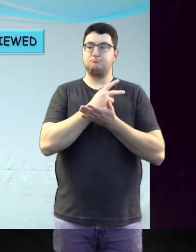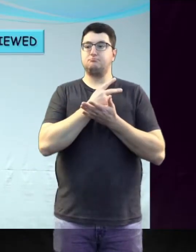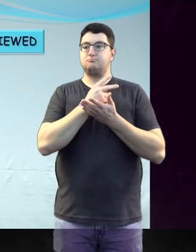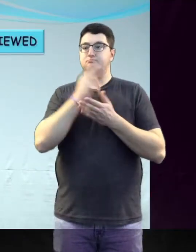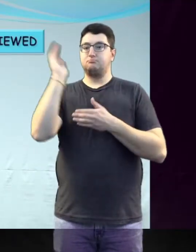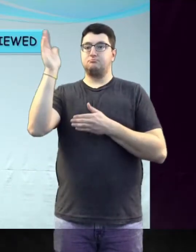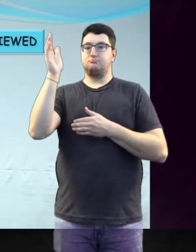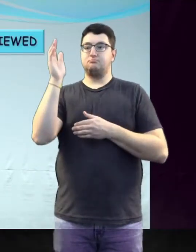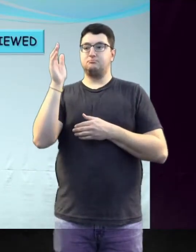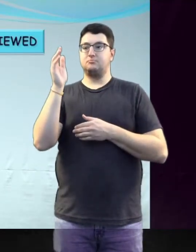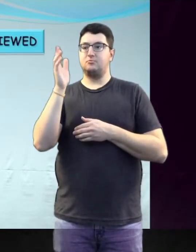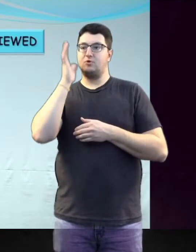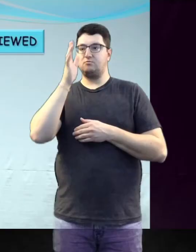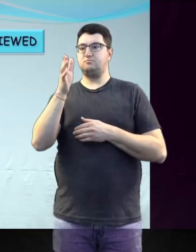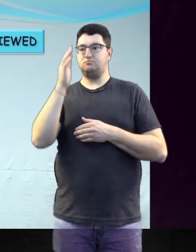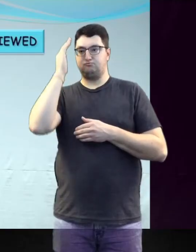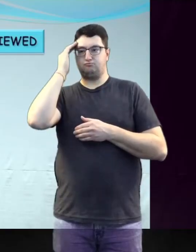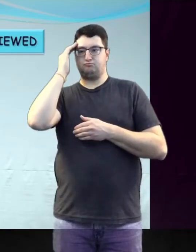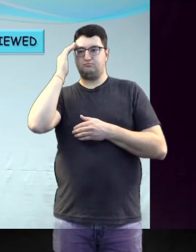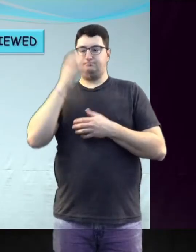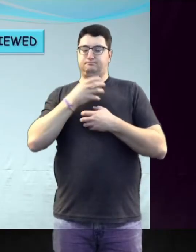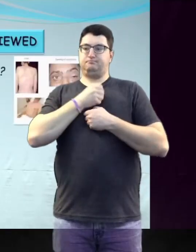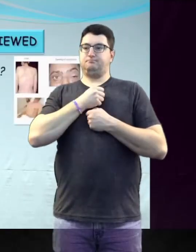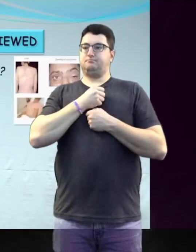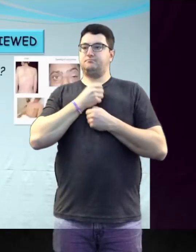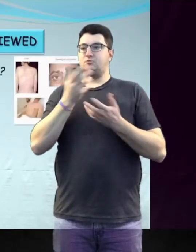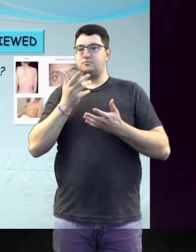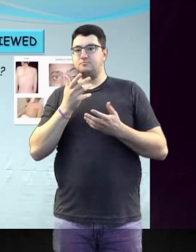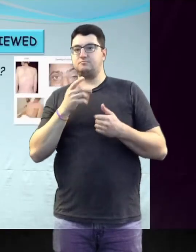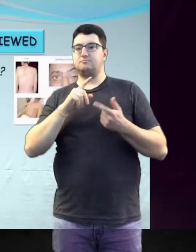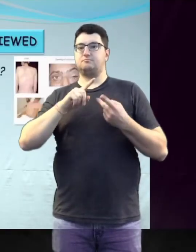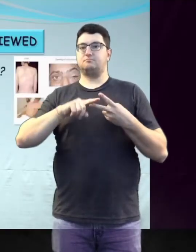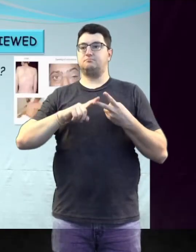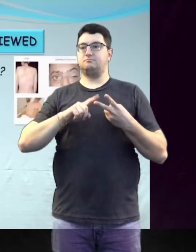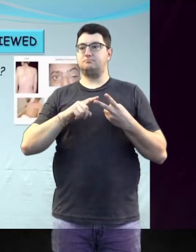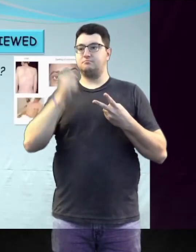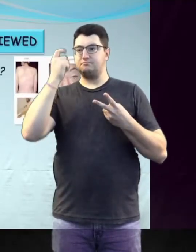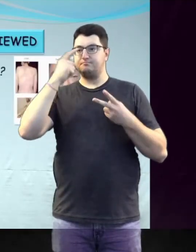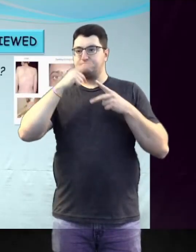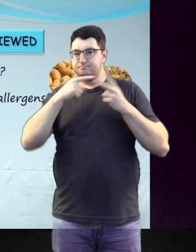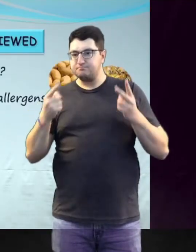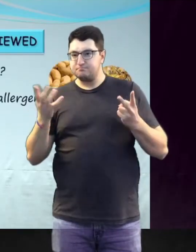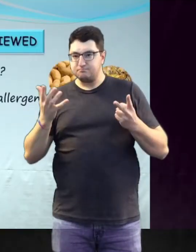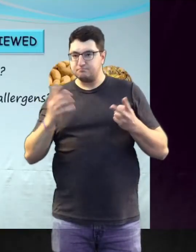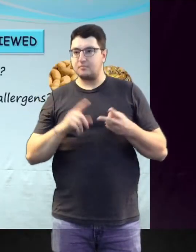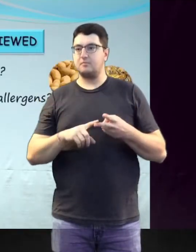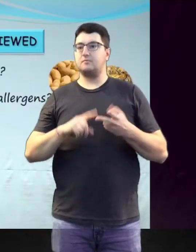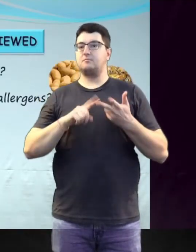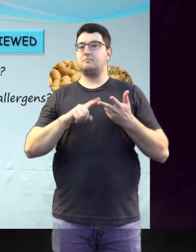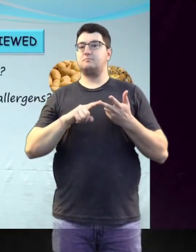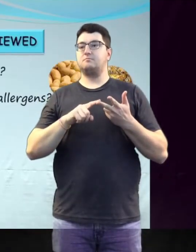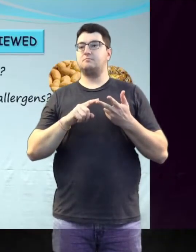After viewing this presentation, you will know what anaphylaxis is, be familiar with common allergens,